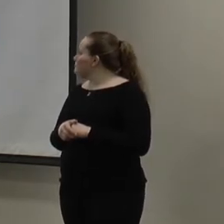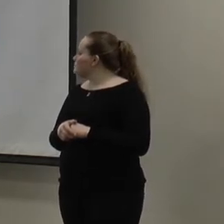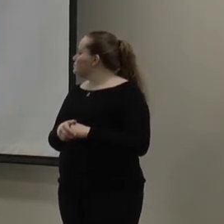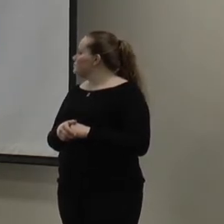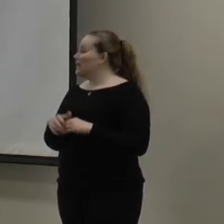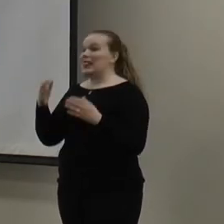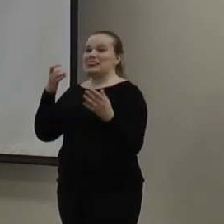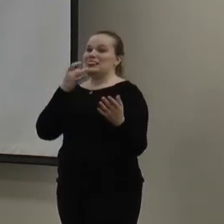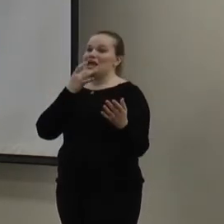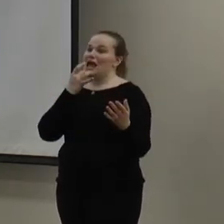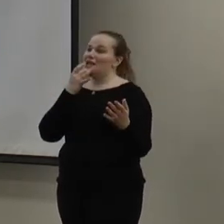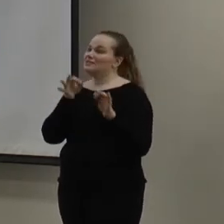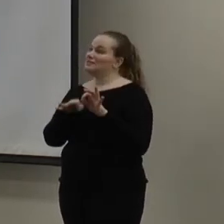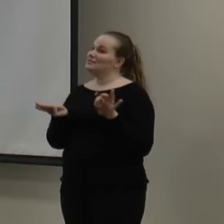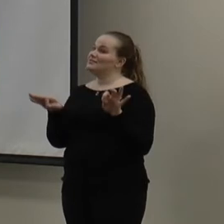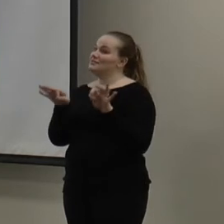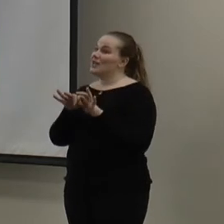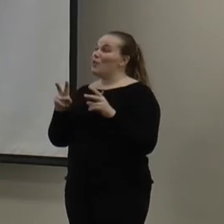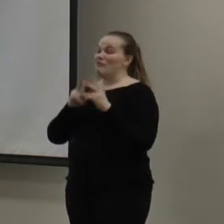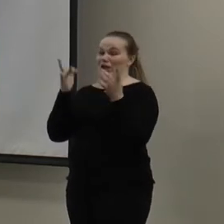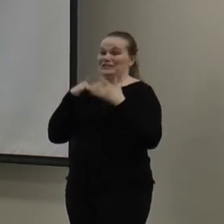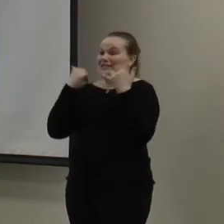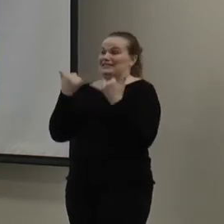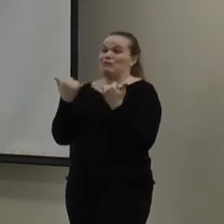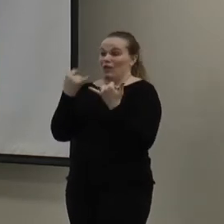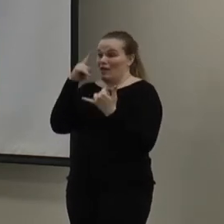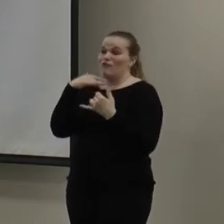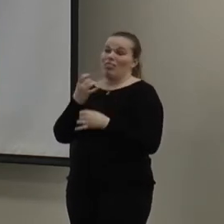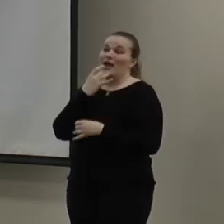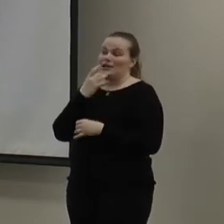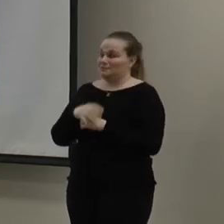So, lighting. Lighting. We're in a very exciting time for lighting.